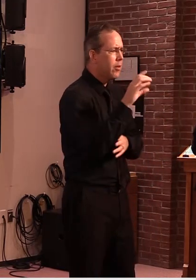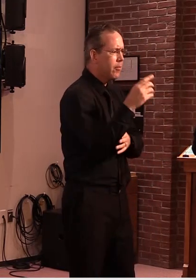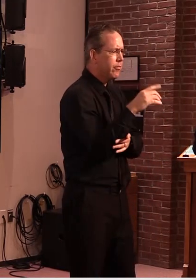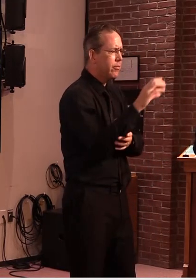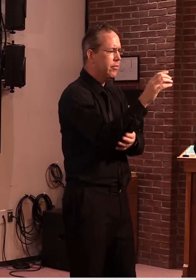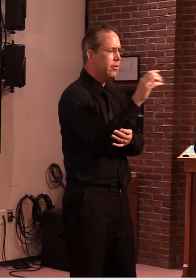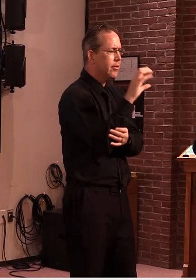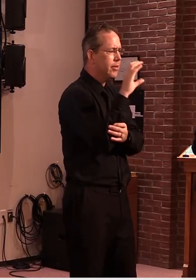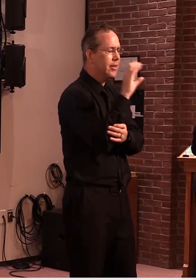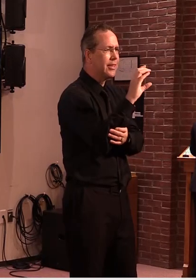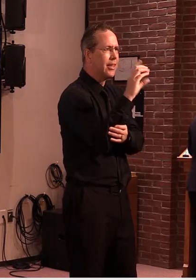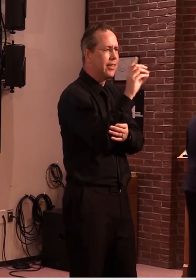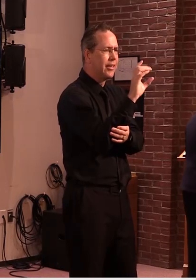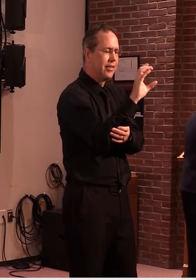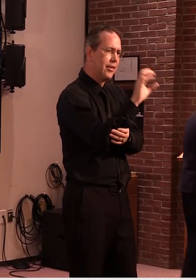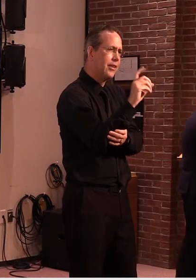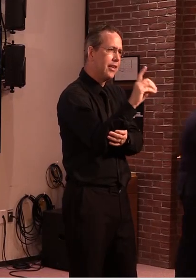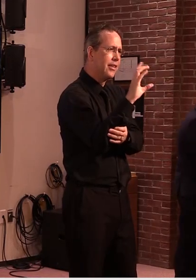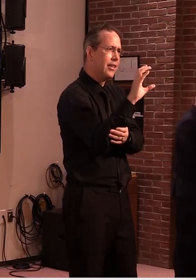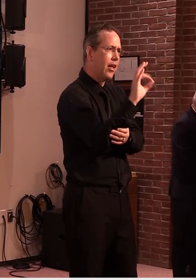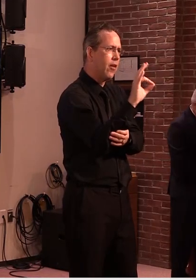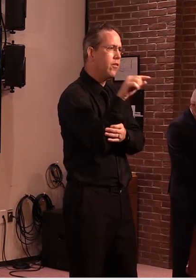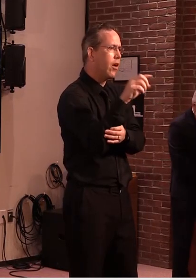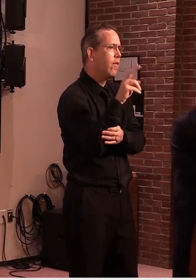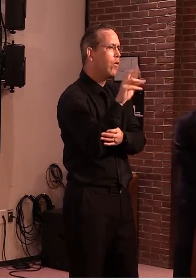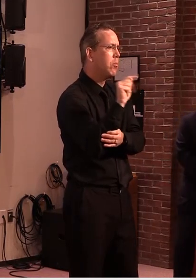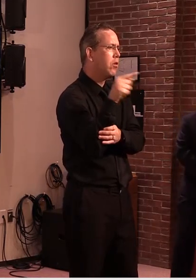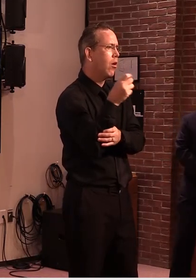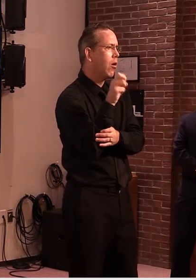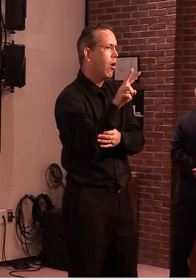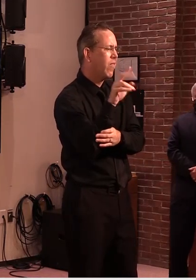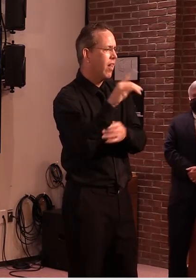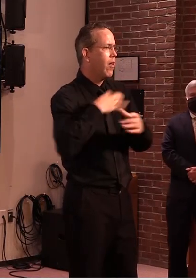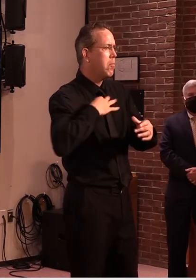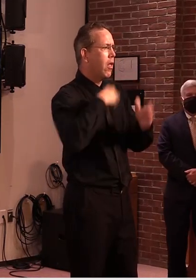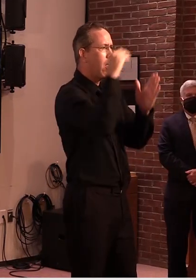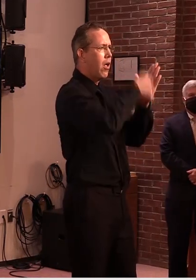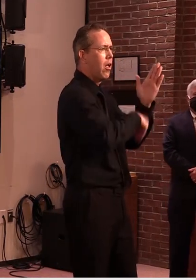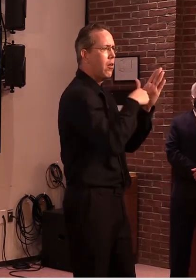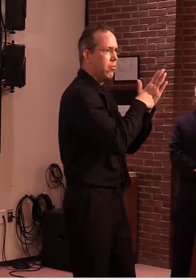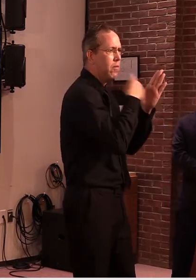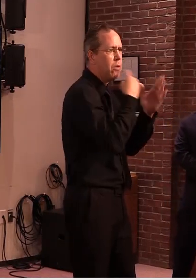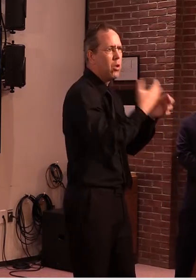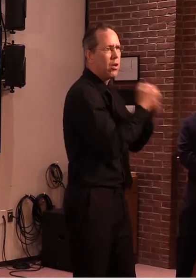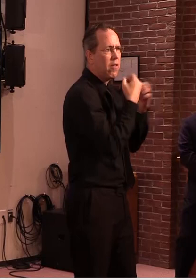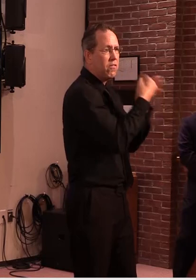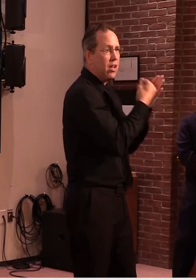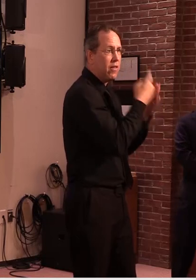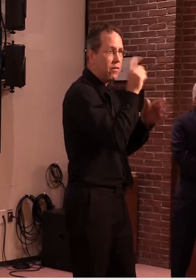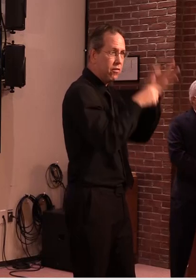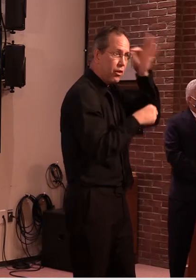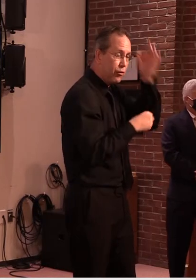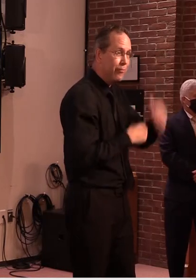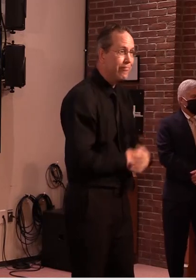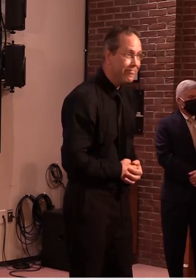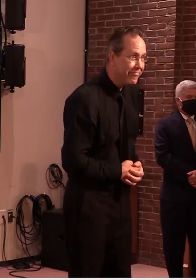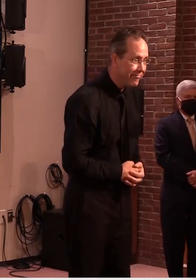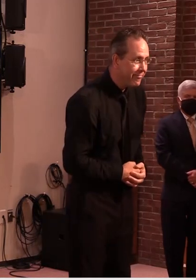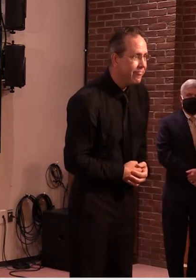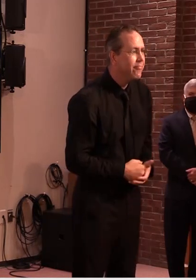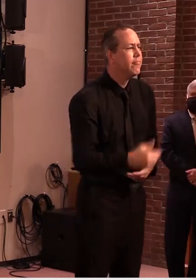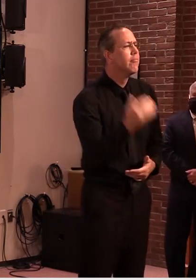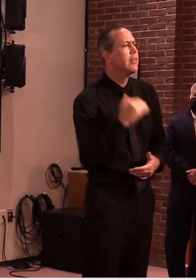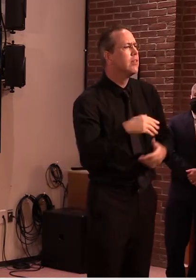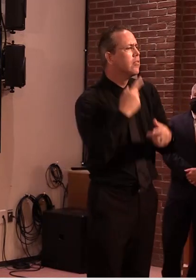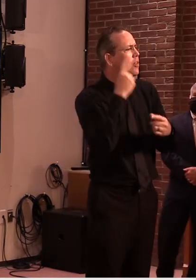how to apply next as we focus a lot on the return to school next month many are wondering